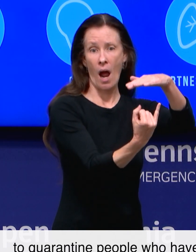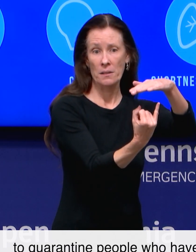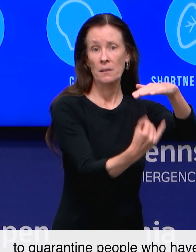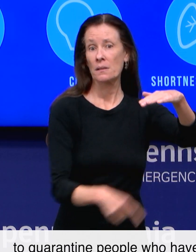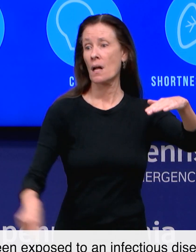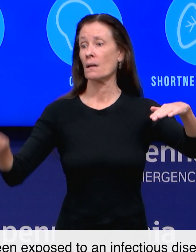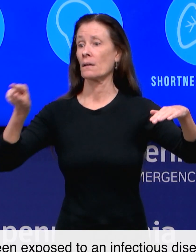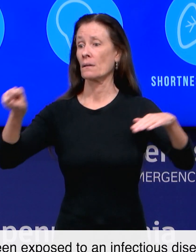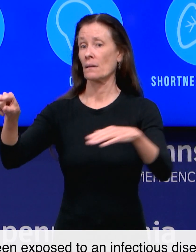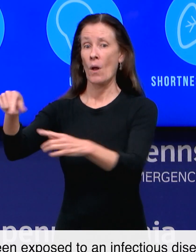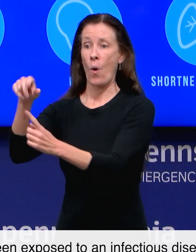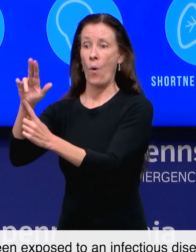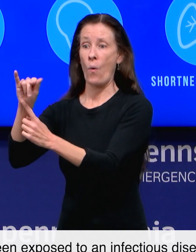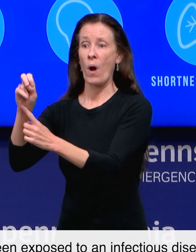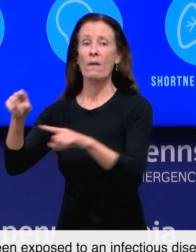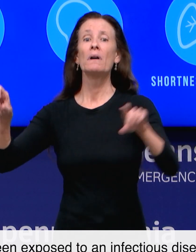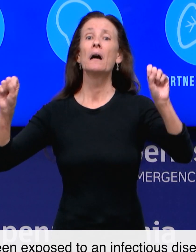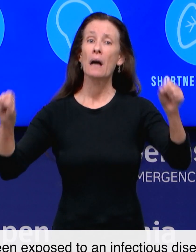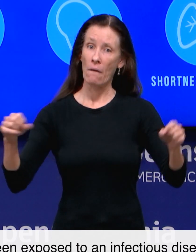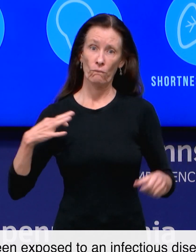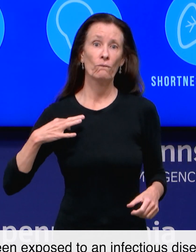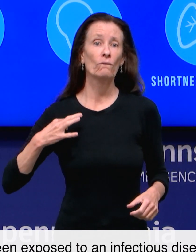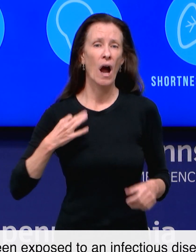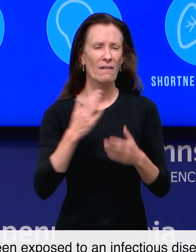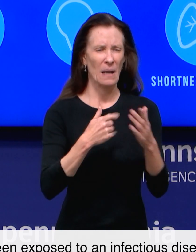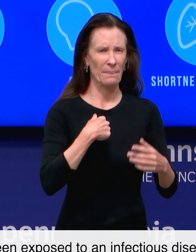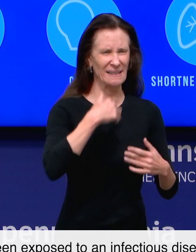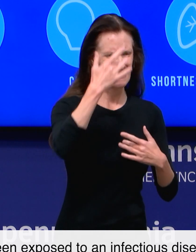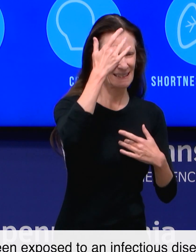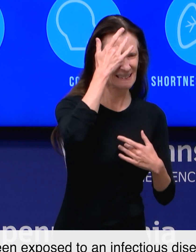people who have been exposed to an infectious disease.